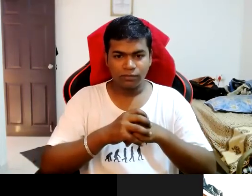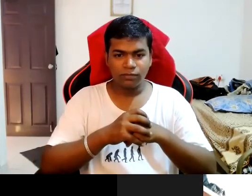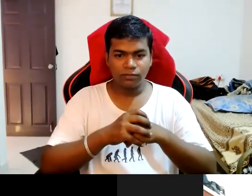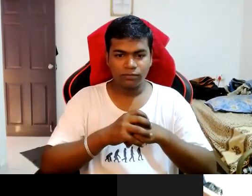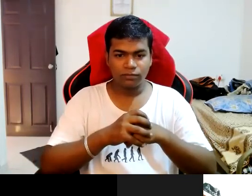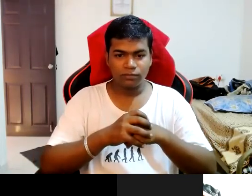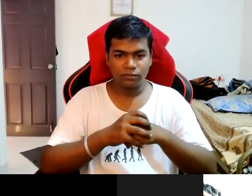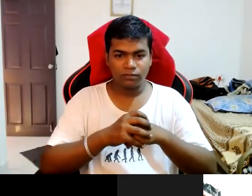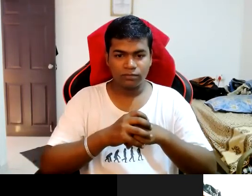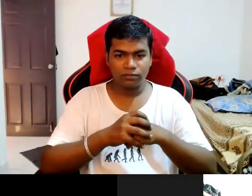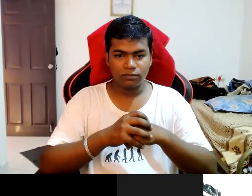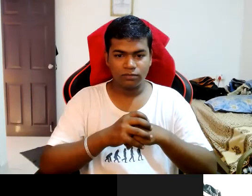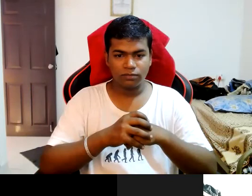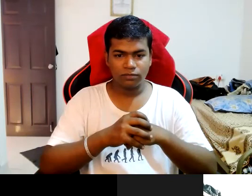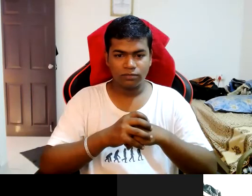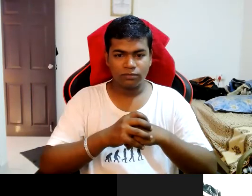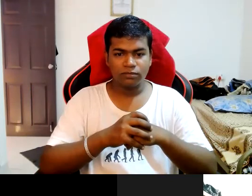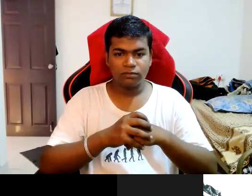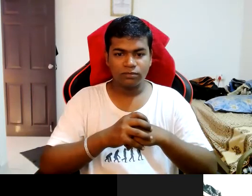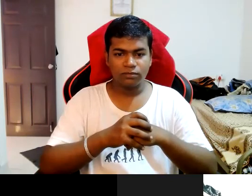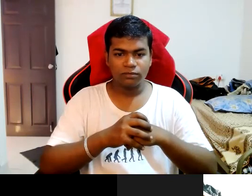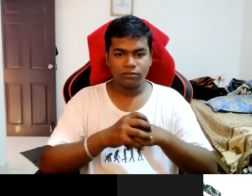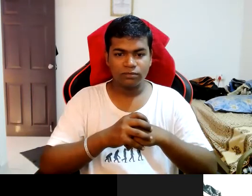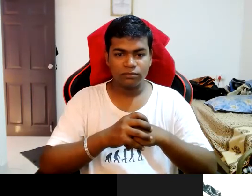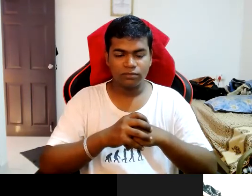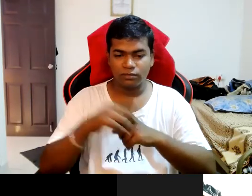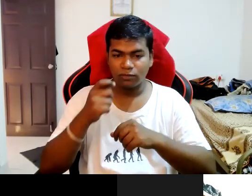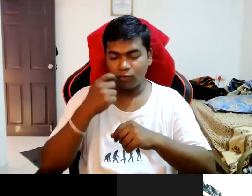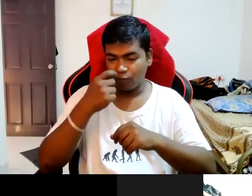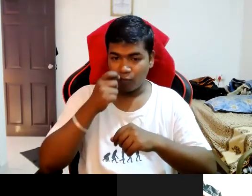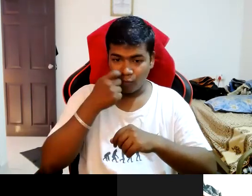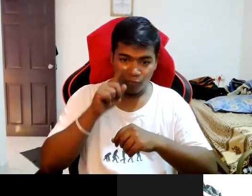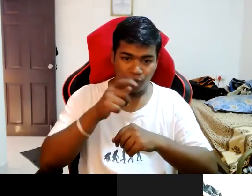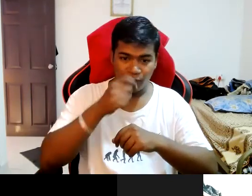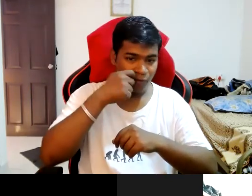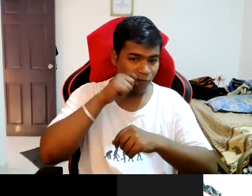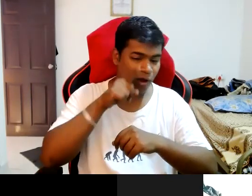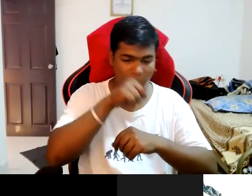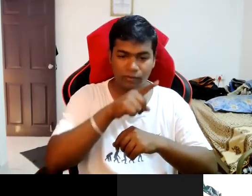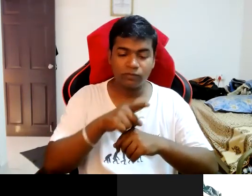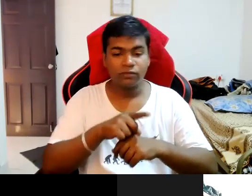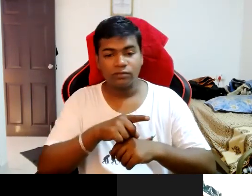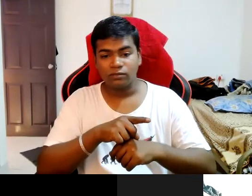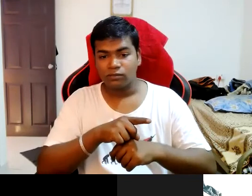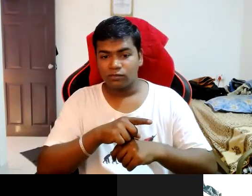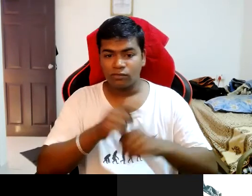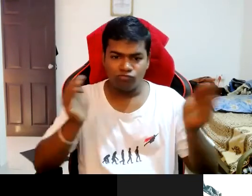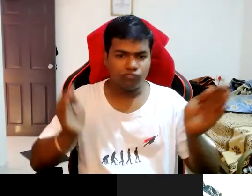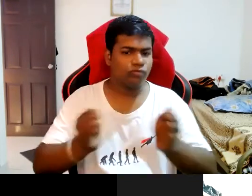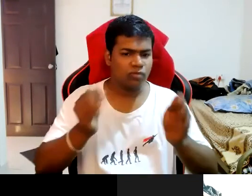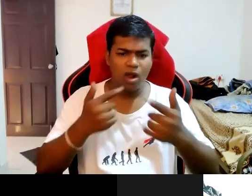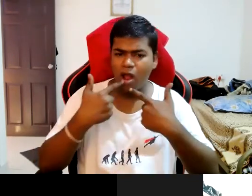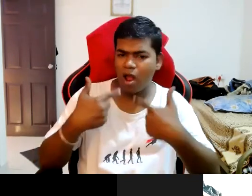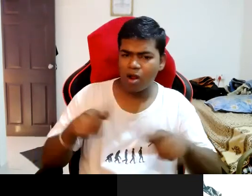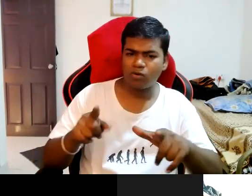the motivation is mainly my father uh he never allow me to